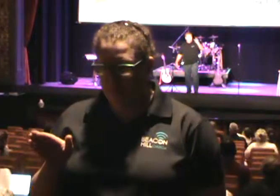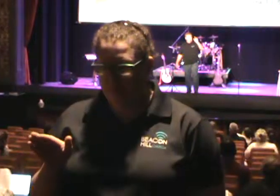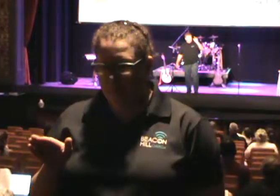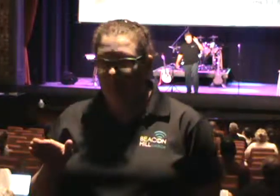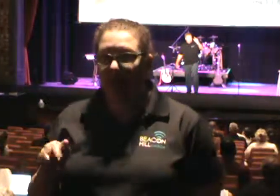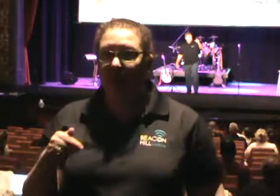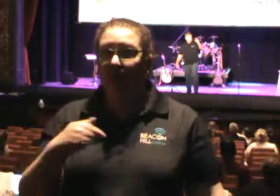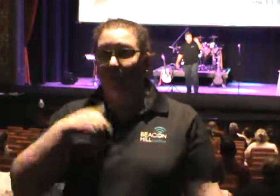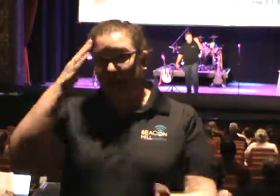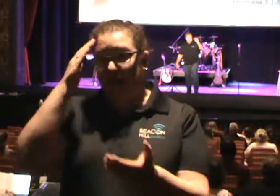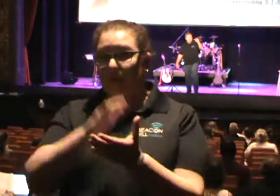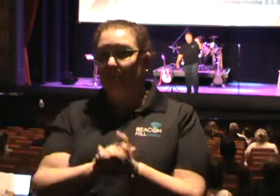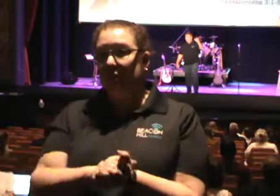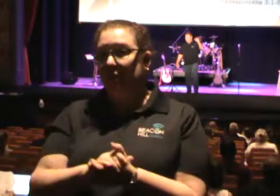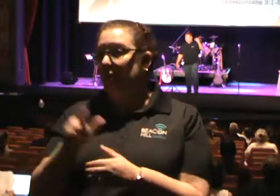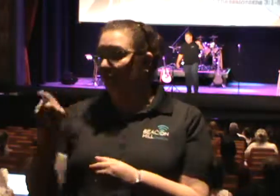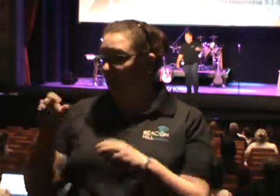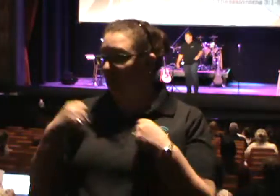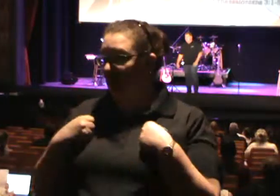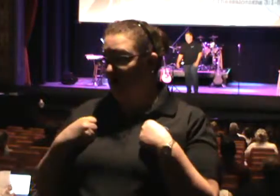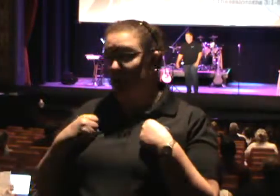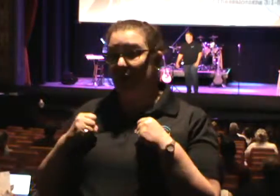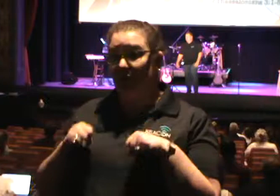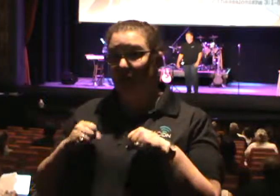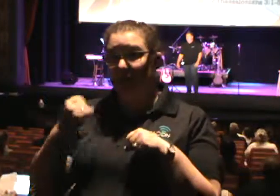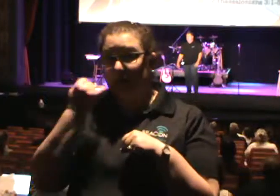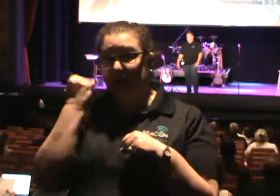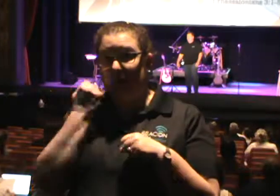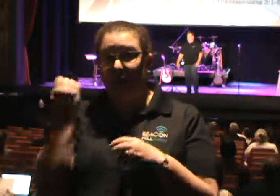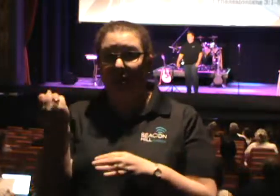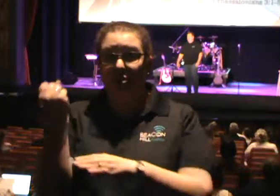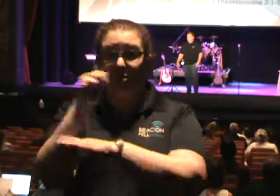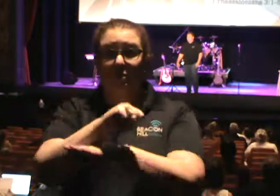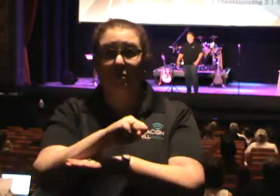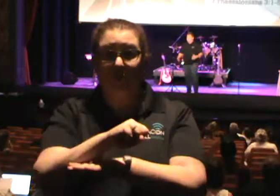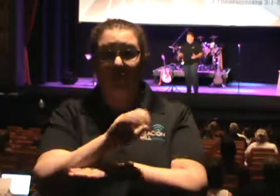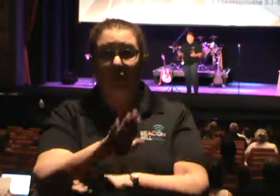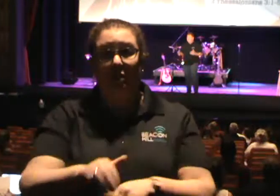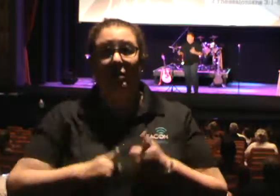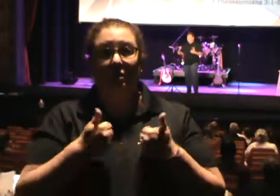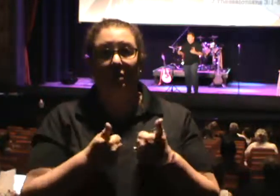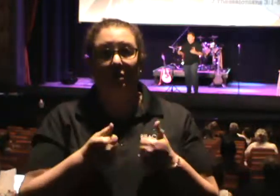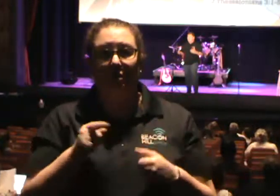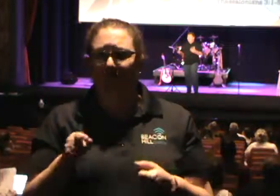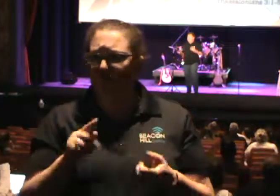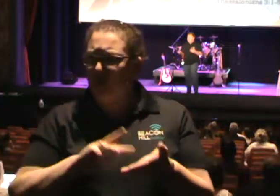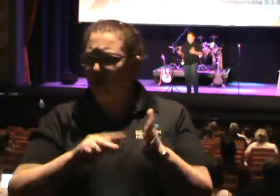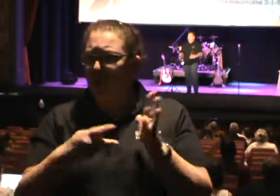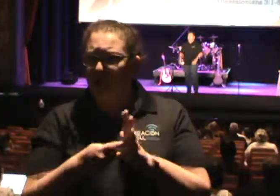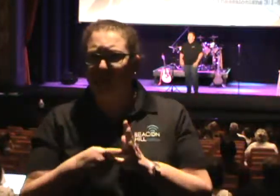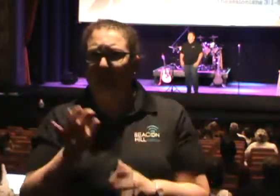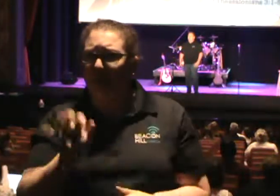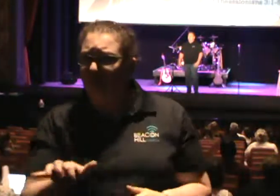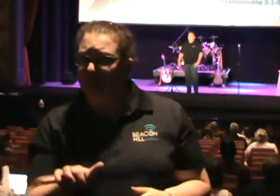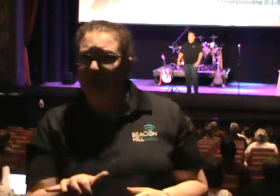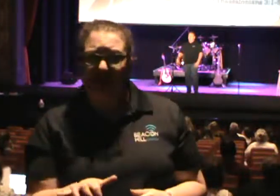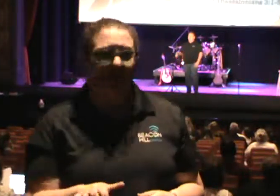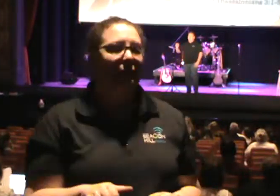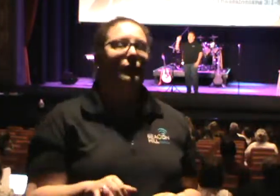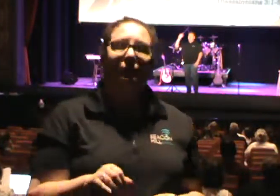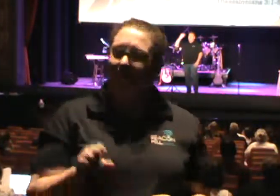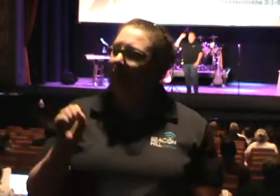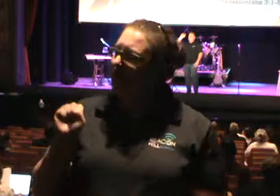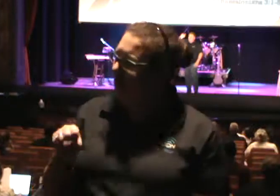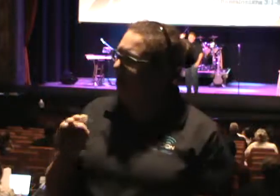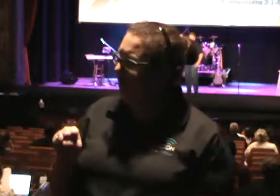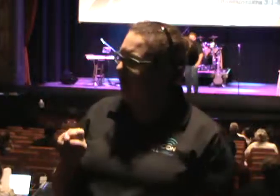I said, I believe that you can overcome these addictions in your life. He says, you mean it like a little kid. He said, you mean it? And I